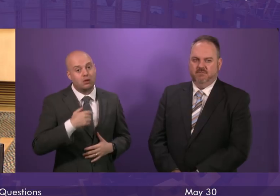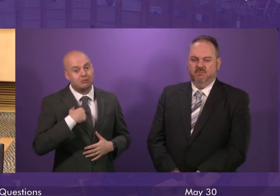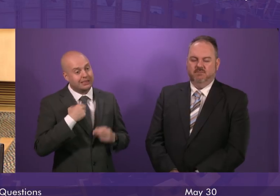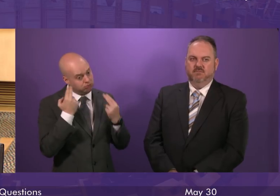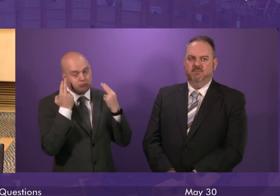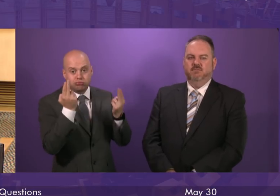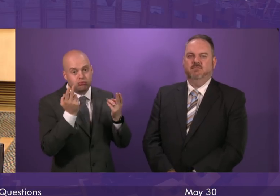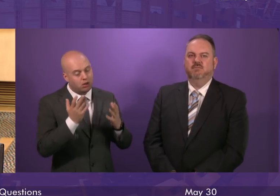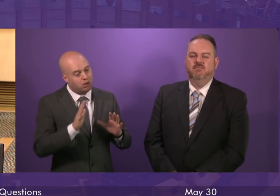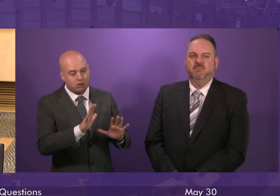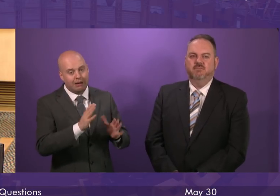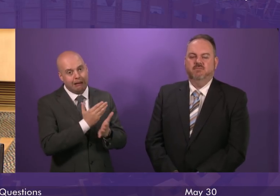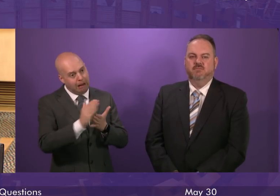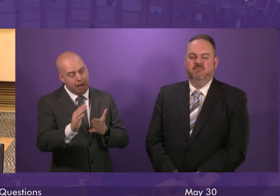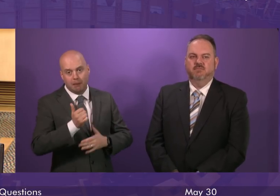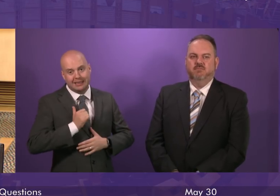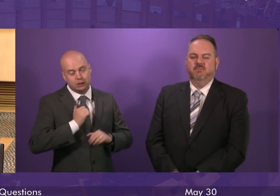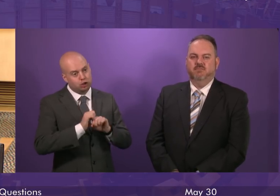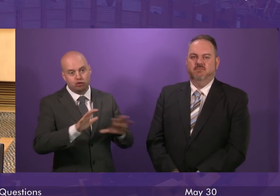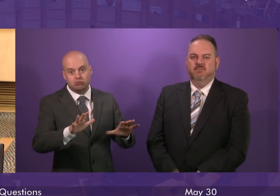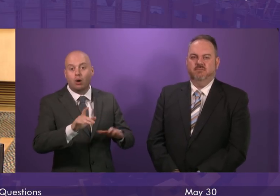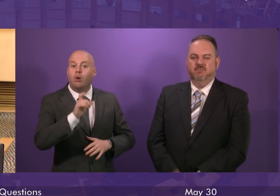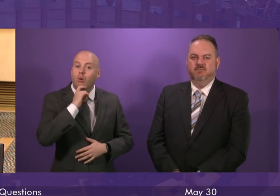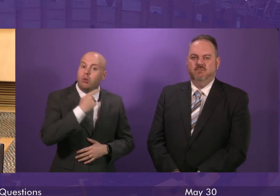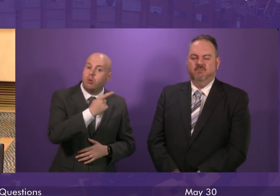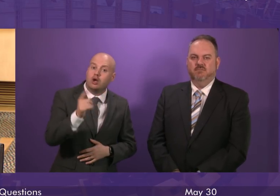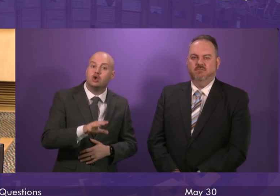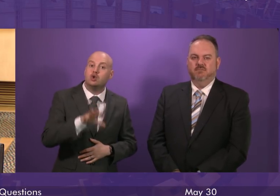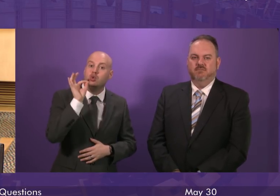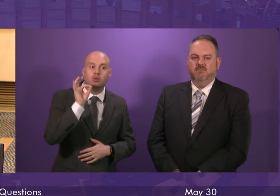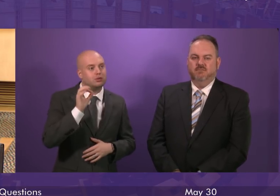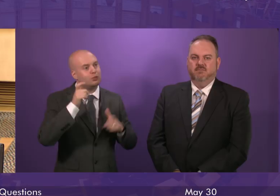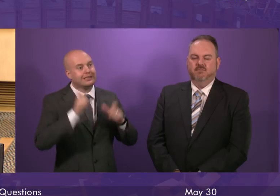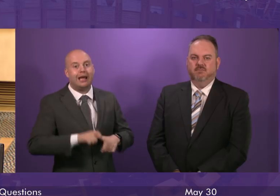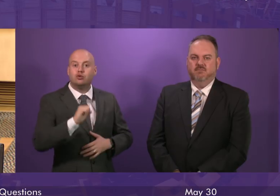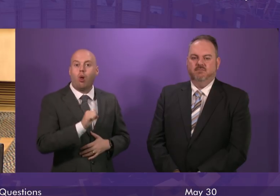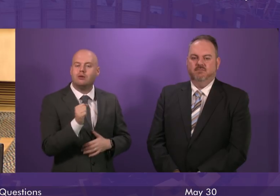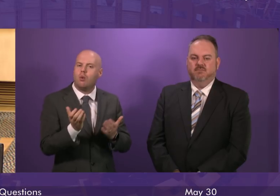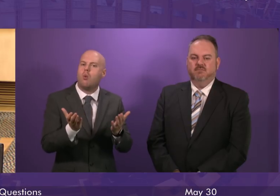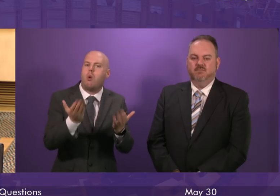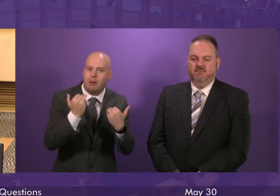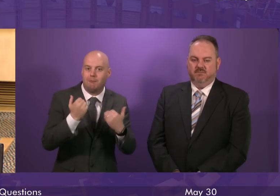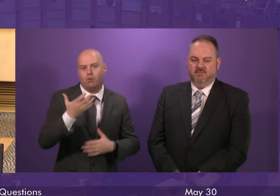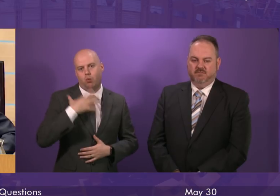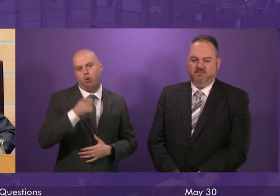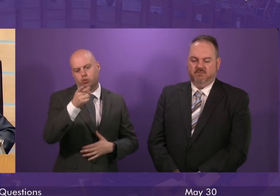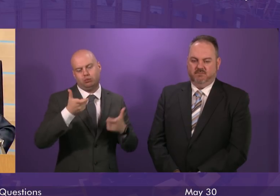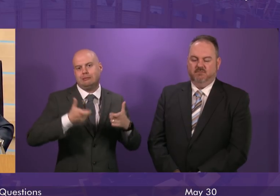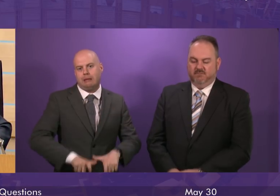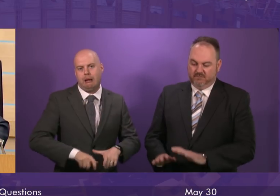continue to send the clearest possible message that those who choose to make this country their home are welcome here and we want them to stay